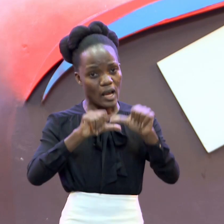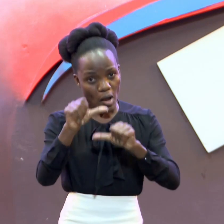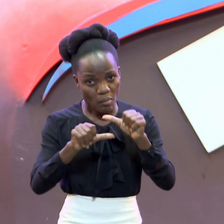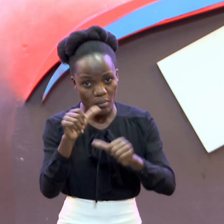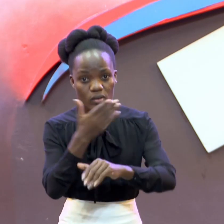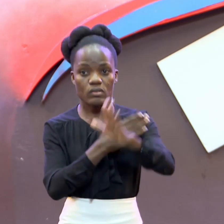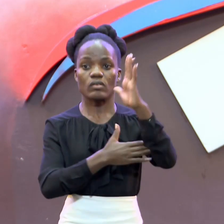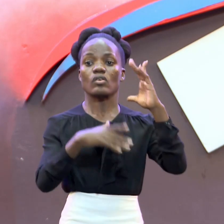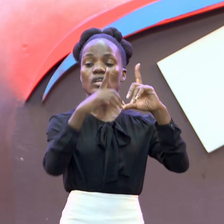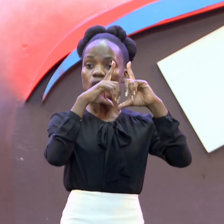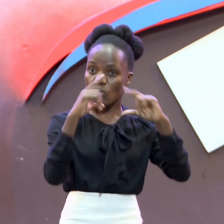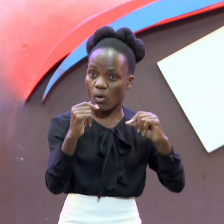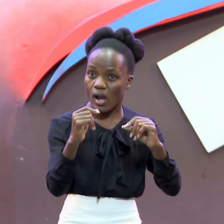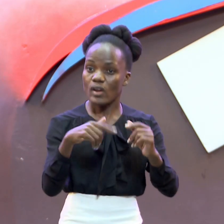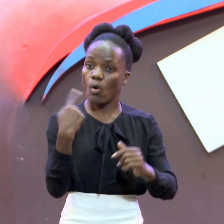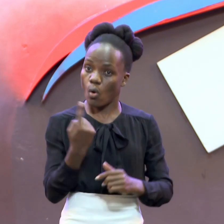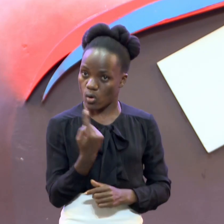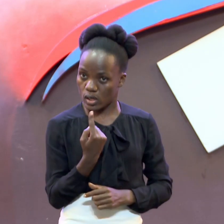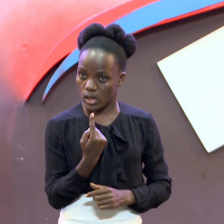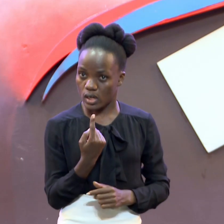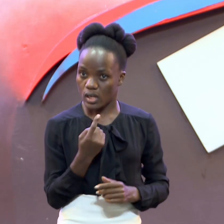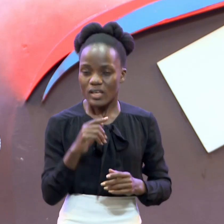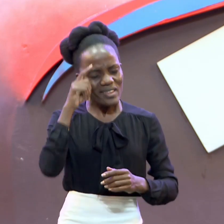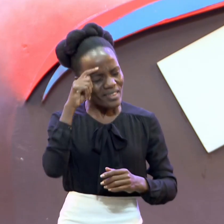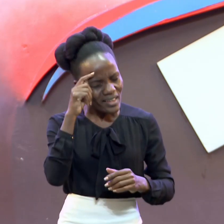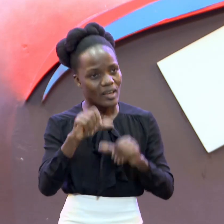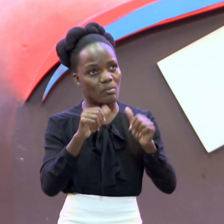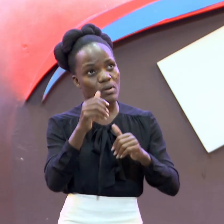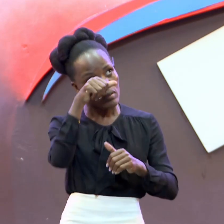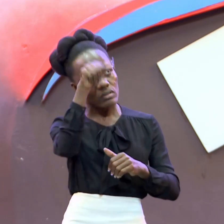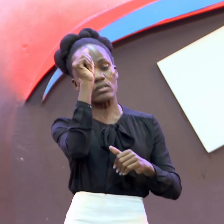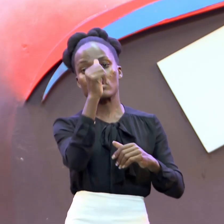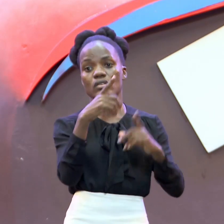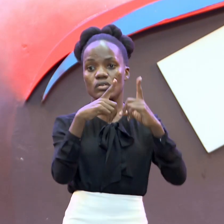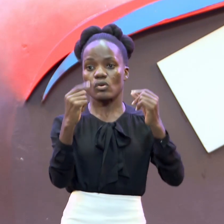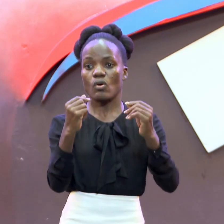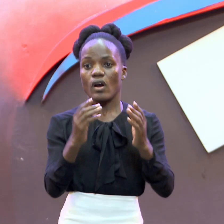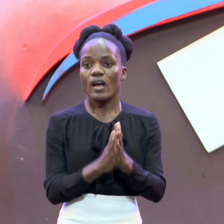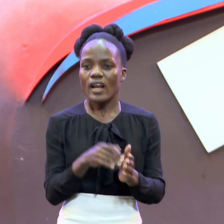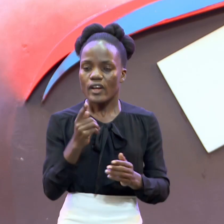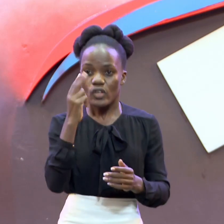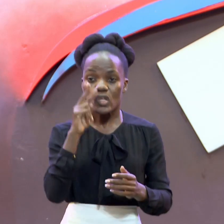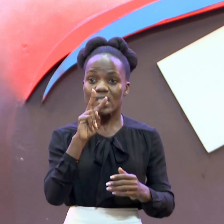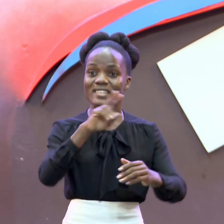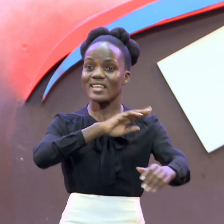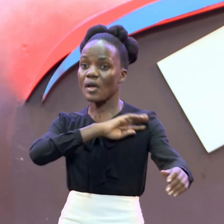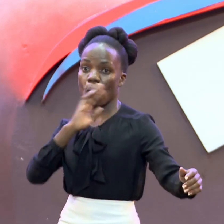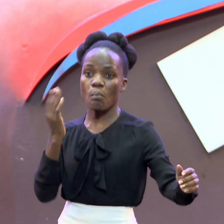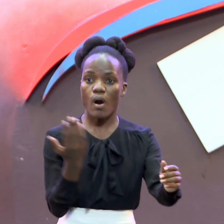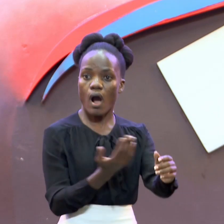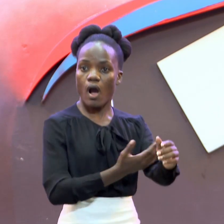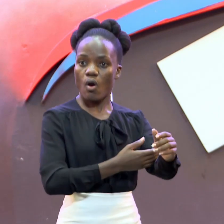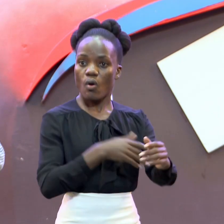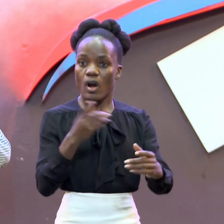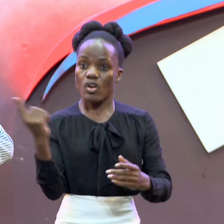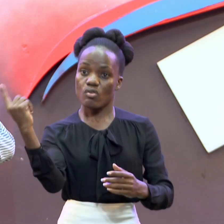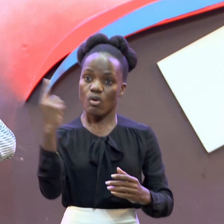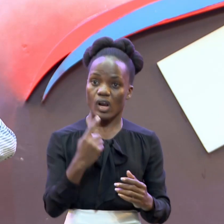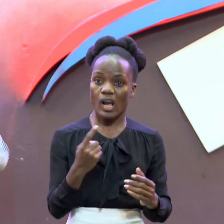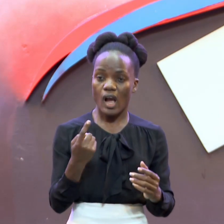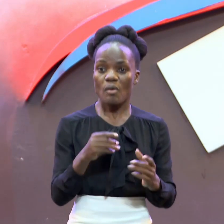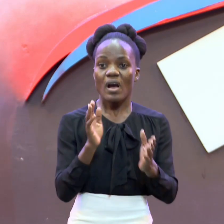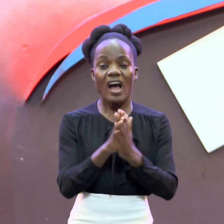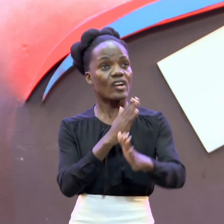Meditate On The Word Of God And You See The Power It Will Do You Come Out Healed You Come